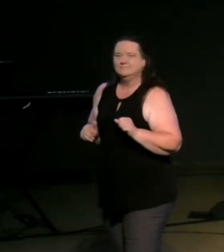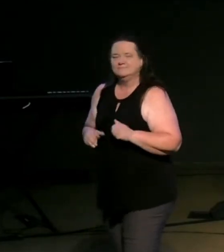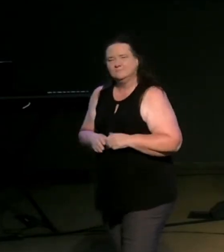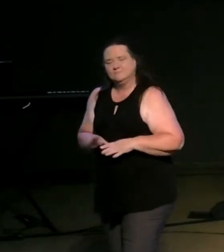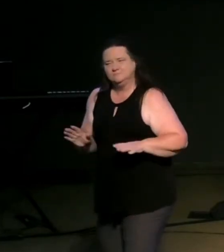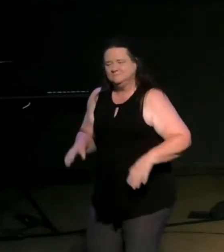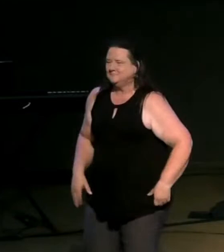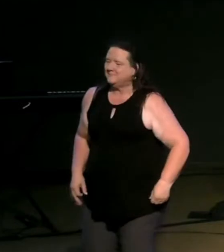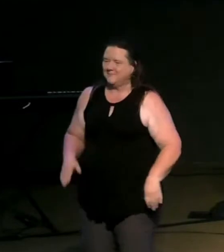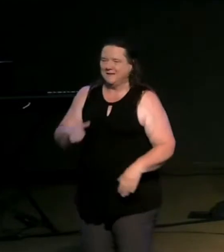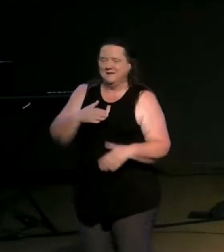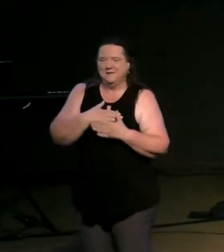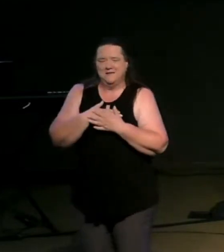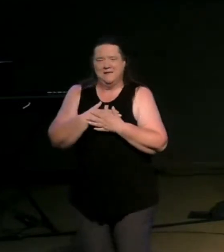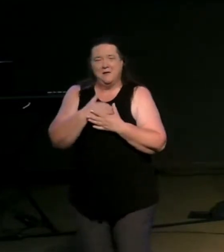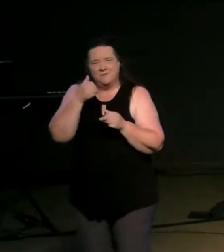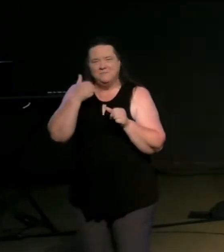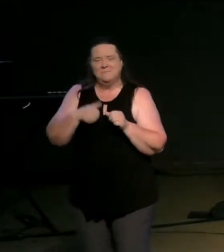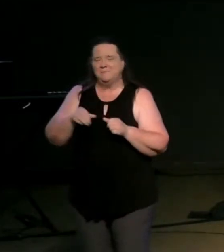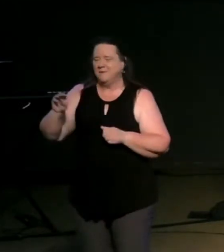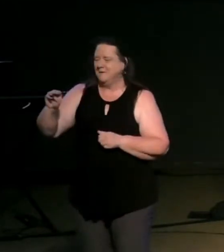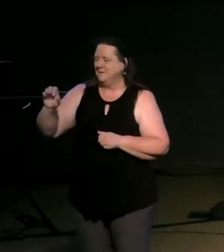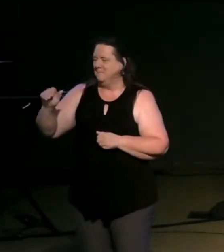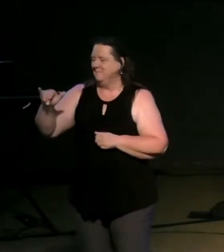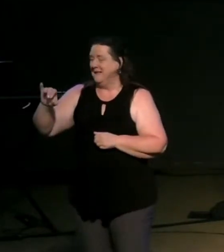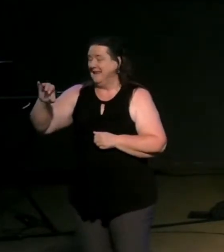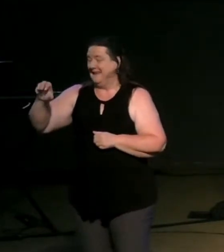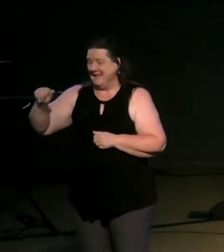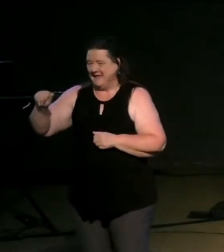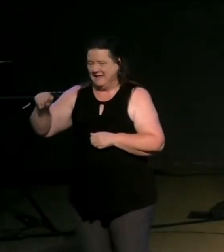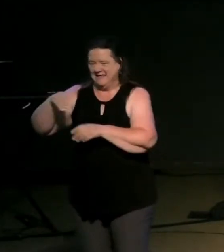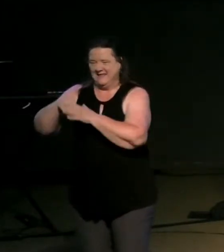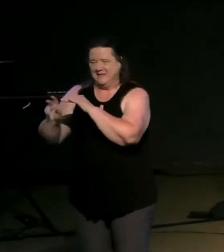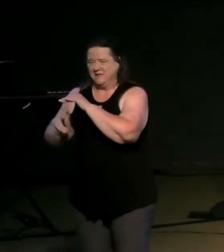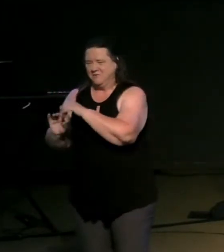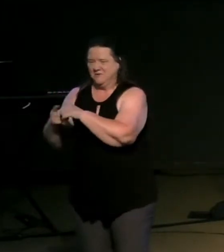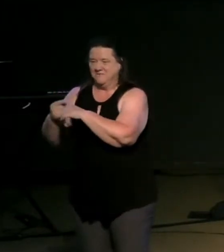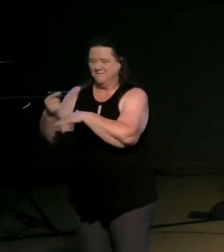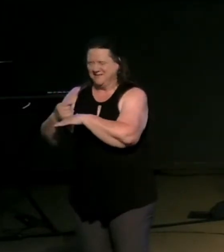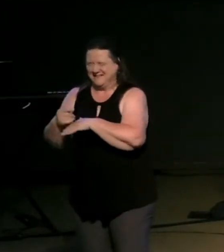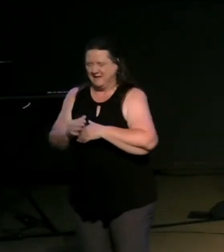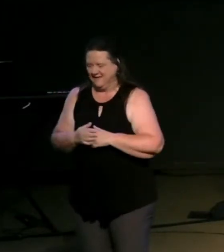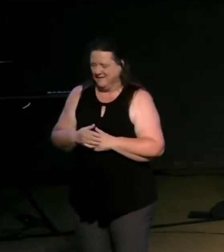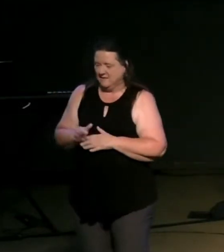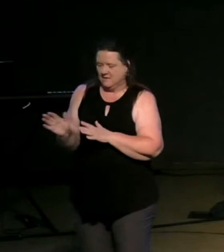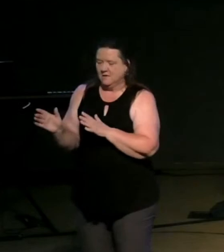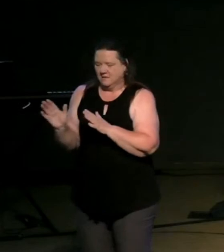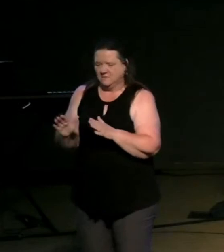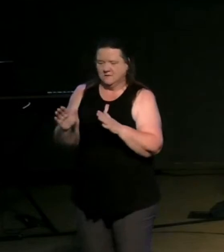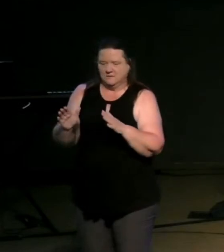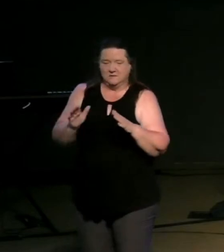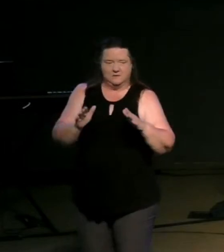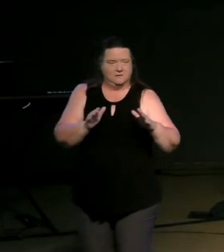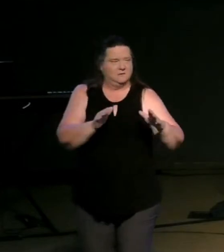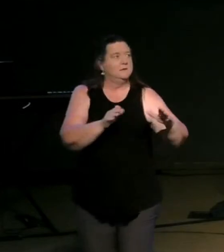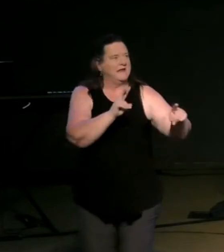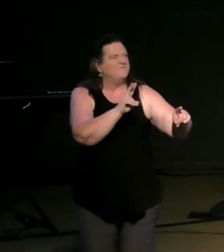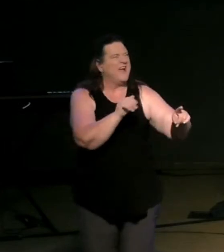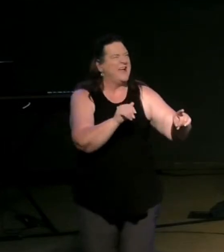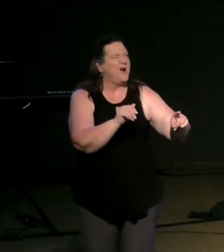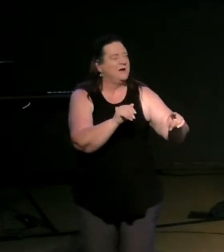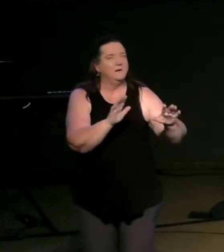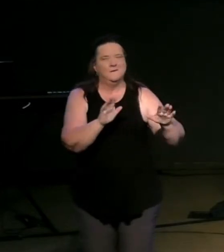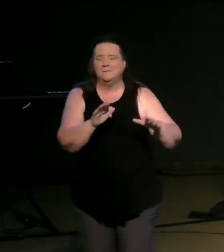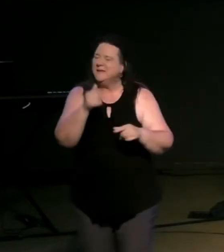in kindergarten starting your first day and then we've got plenty of pictures now now by the way as we let her go to vanguard but that brotherly love